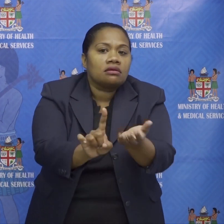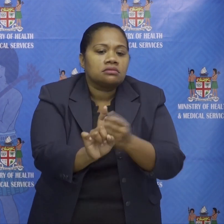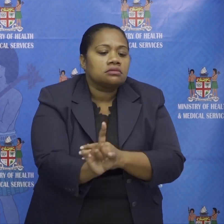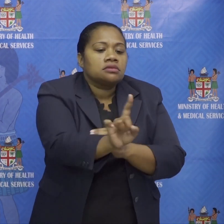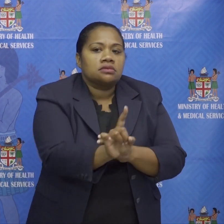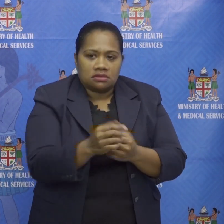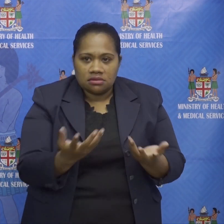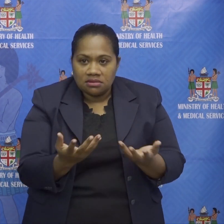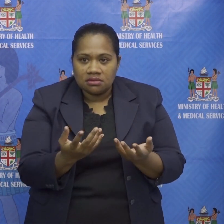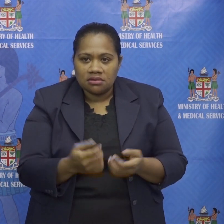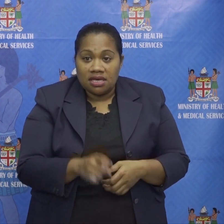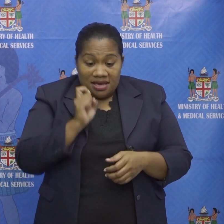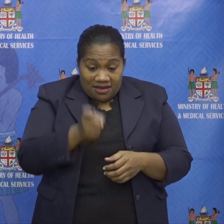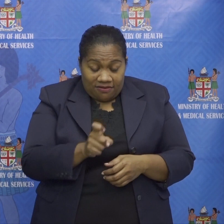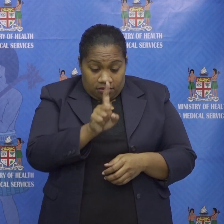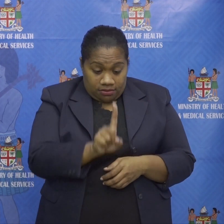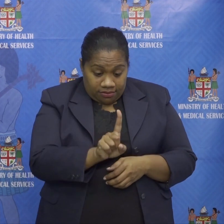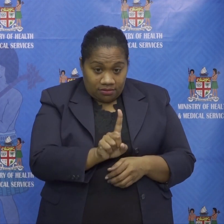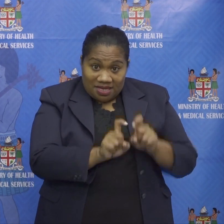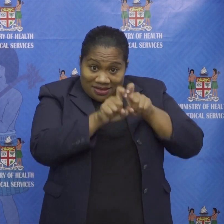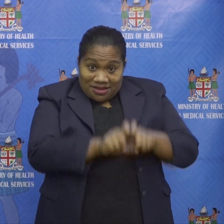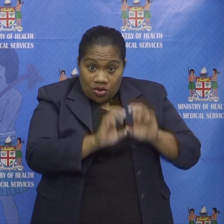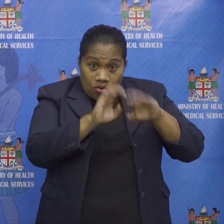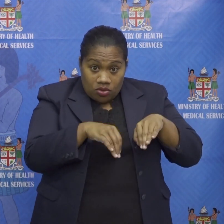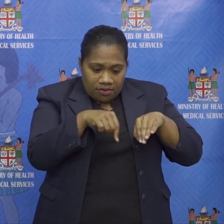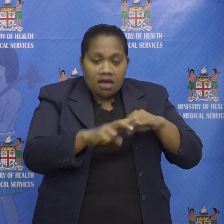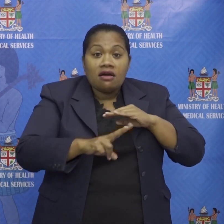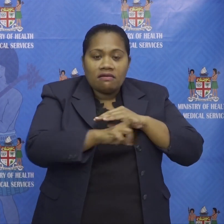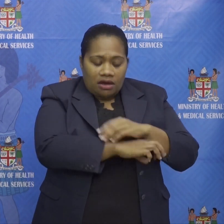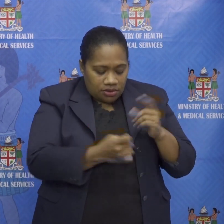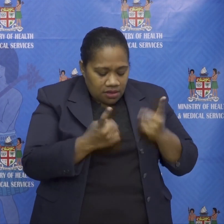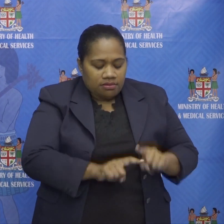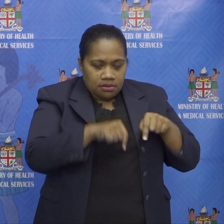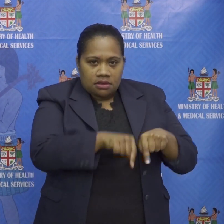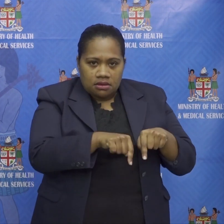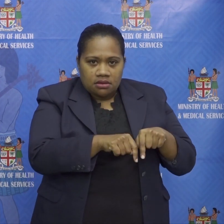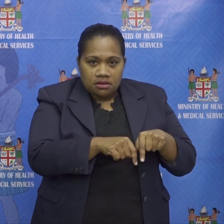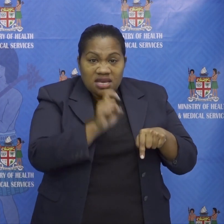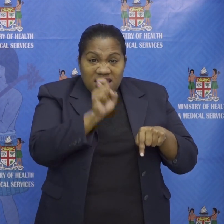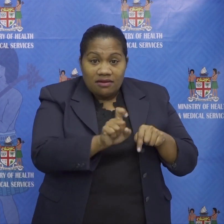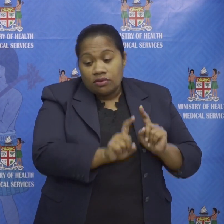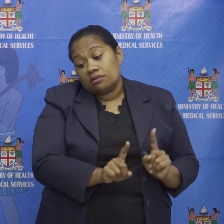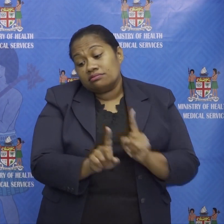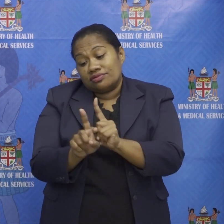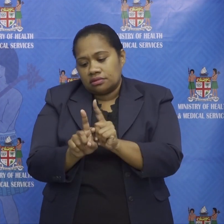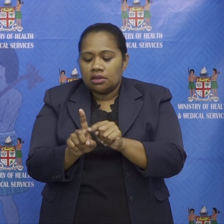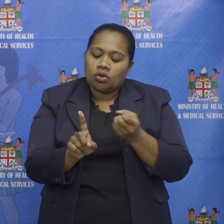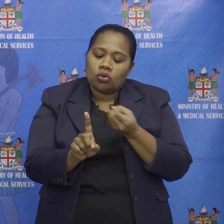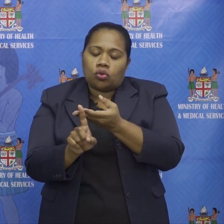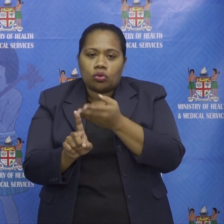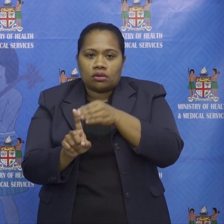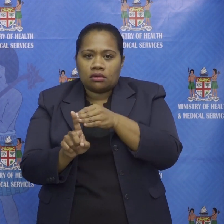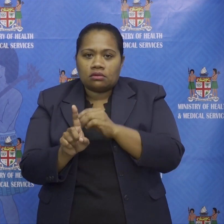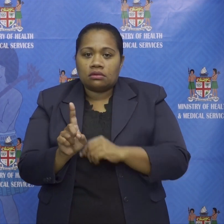if you don't pass it it dies that's how the virus works my message to every